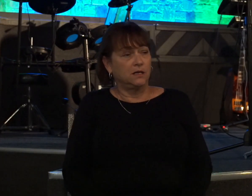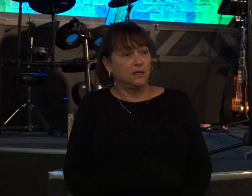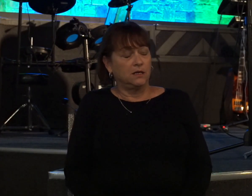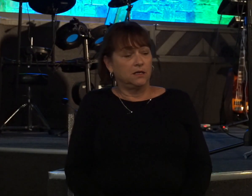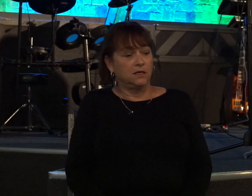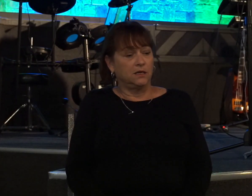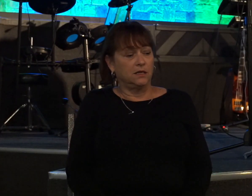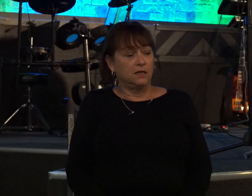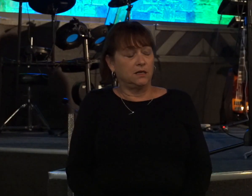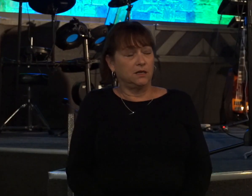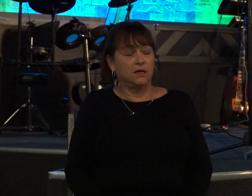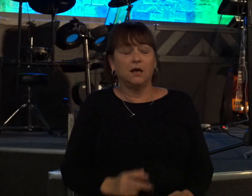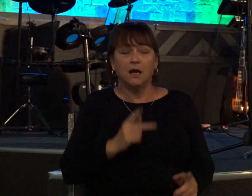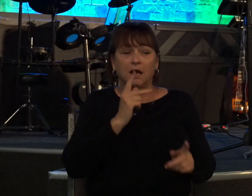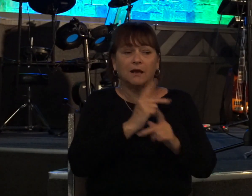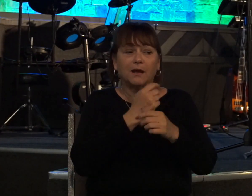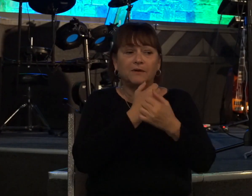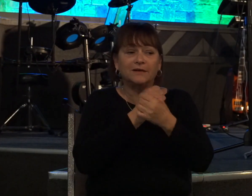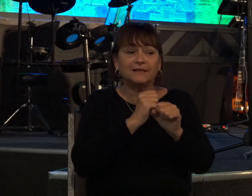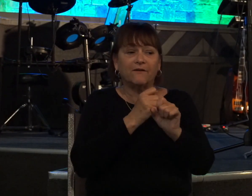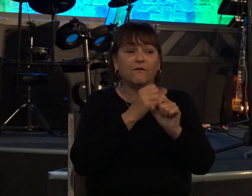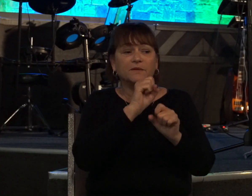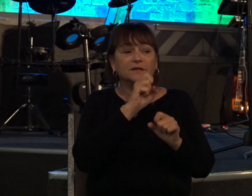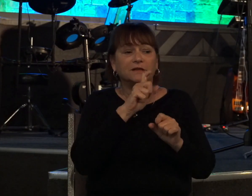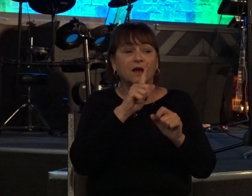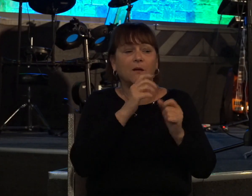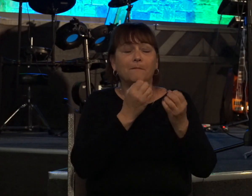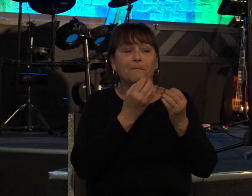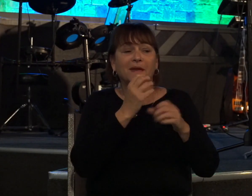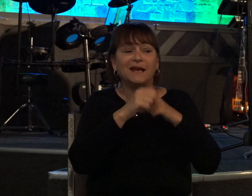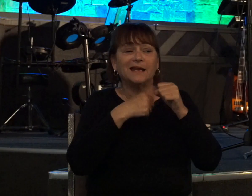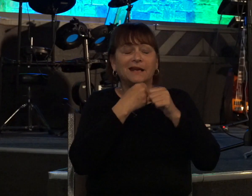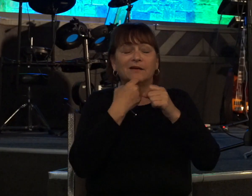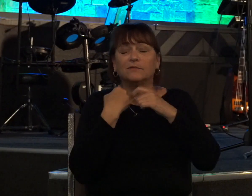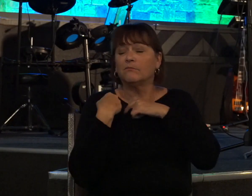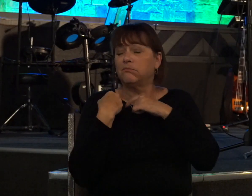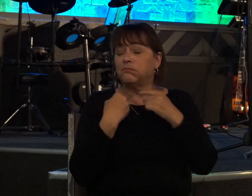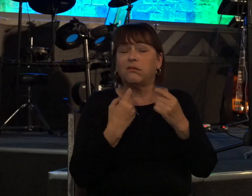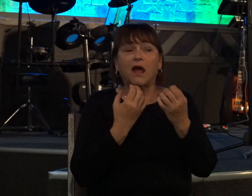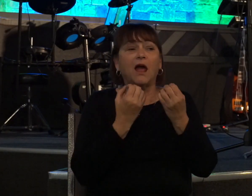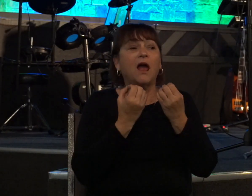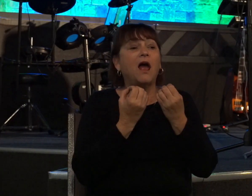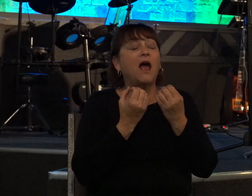i kept you safe from saul all those years how many times did saul throw a spirit david's head